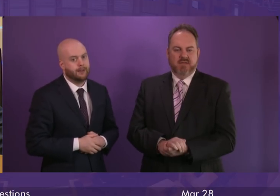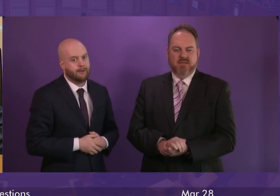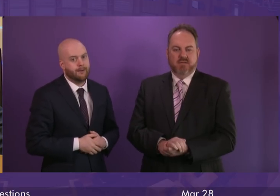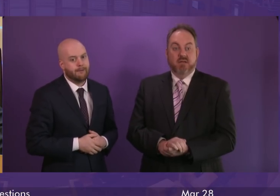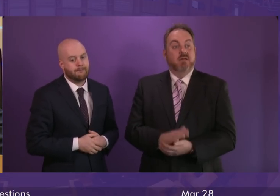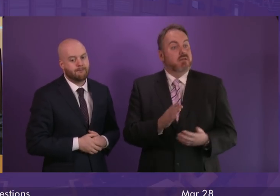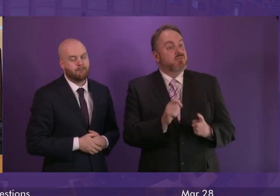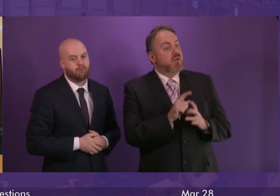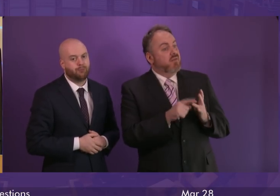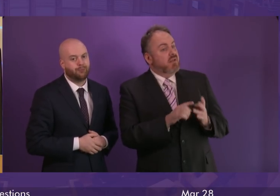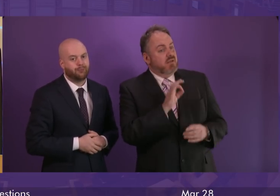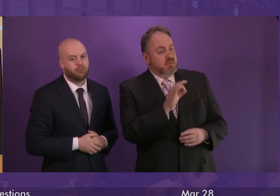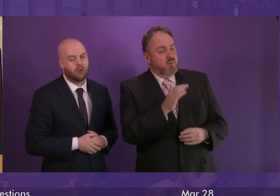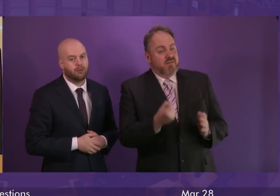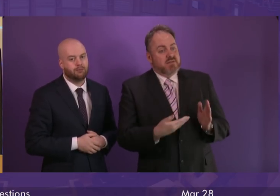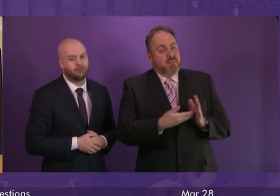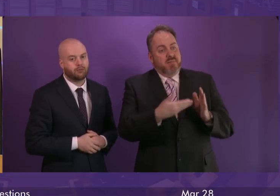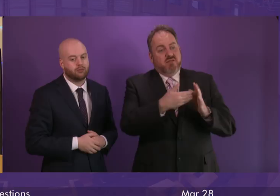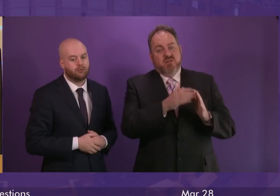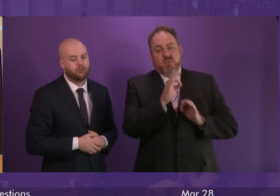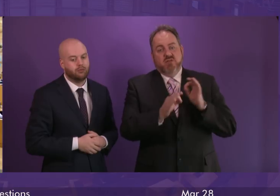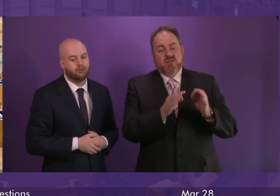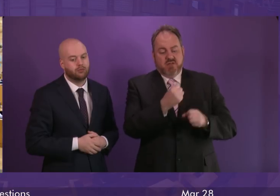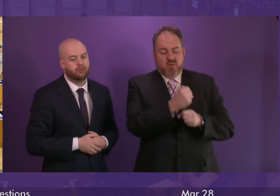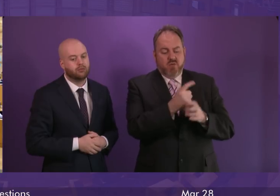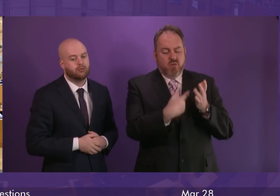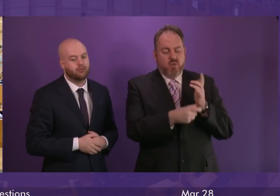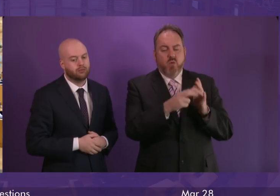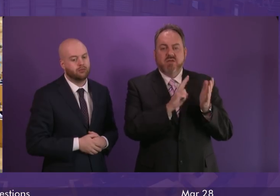And we have some constituency supplementaries the first from Gordon Lindhurst.